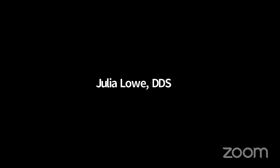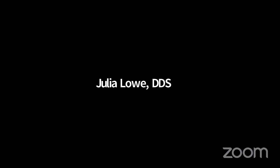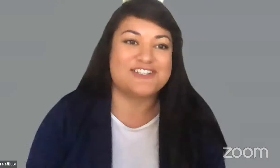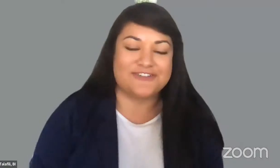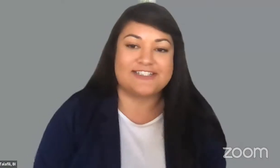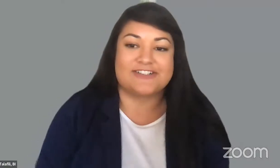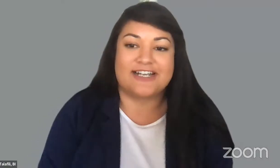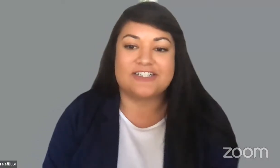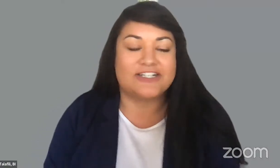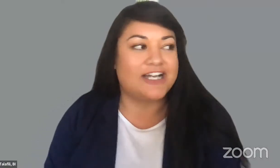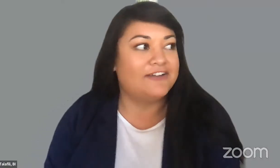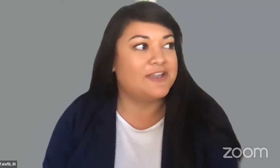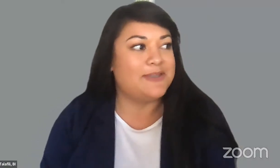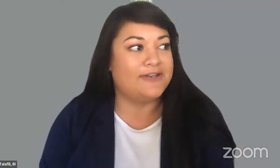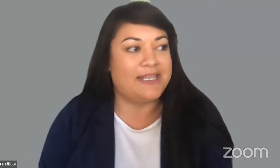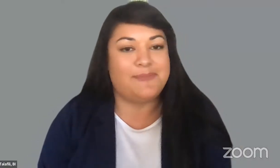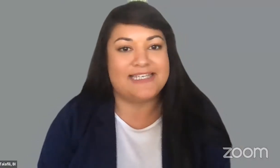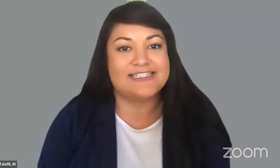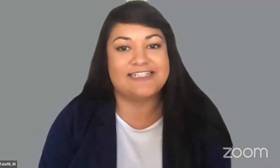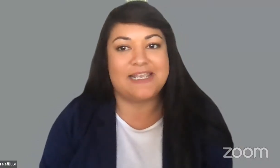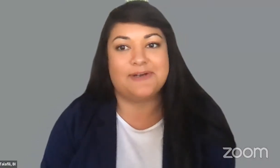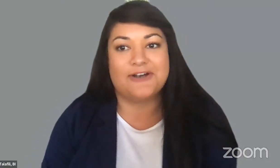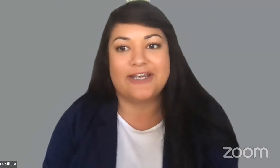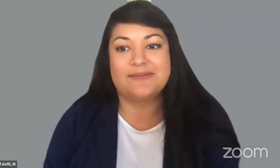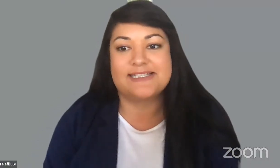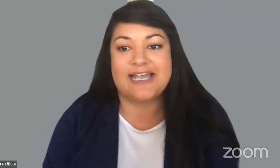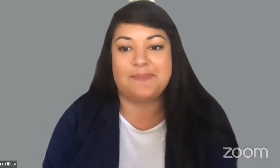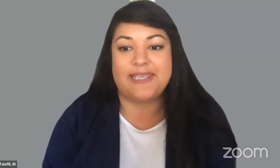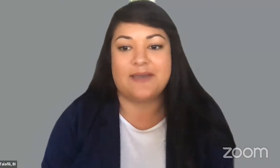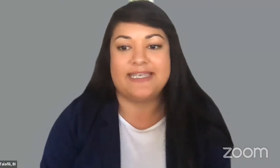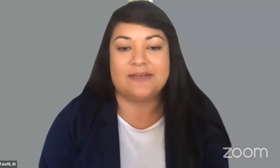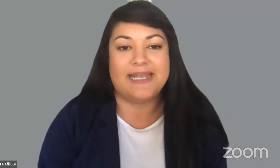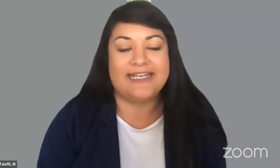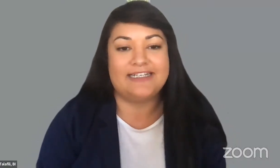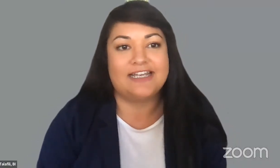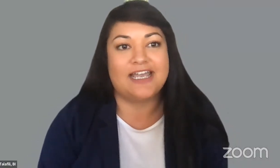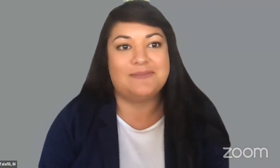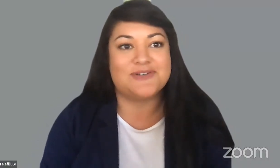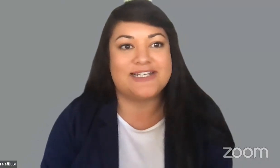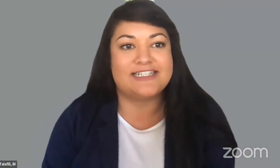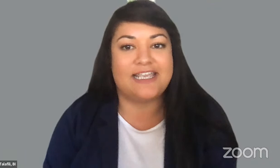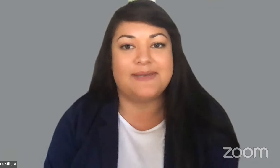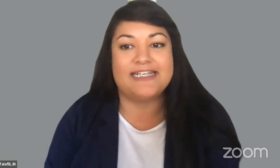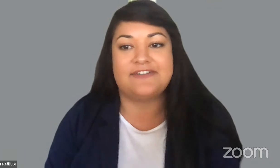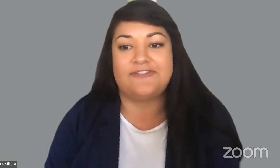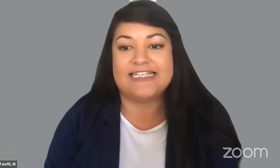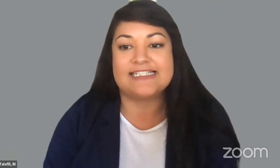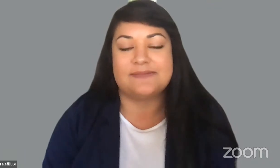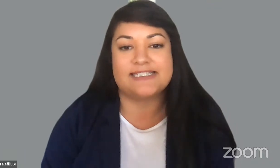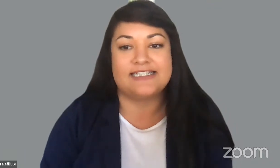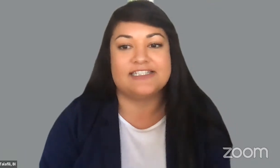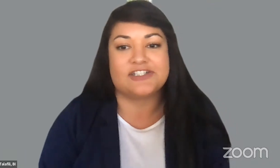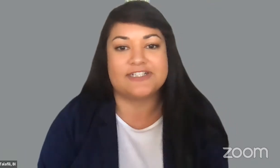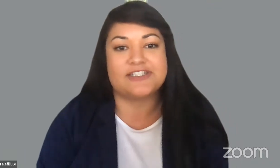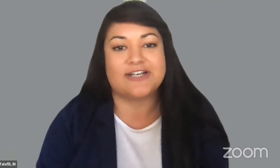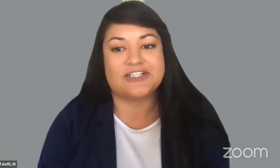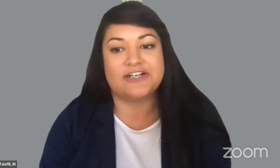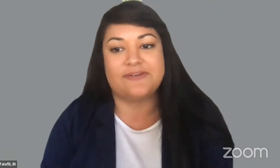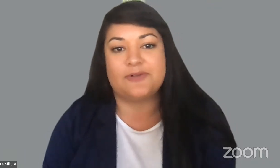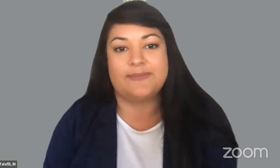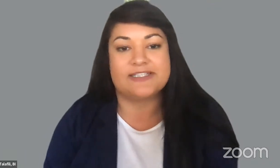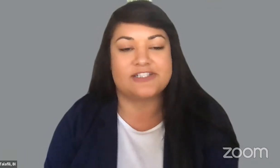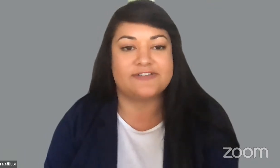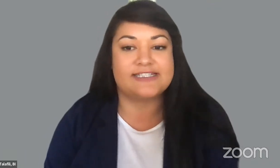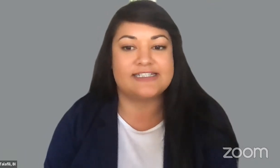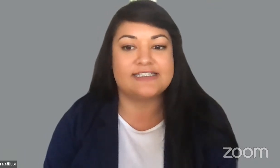Talofili. I'm the Service Director of Community Based Day Programs at Becoming Independent. I'm joined today by Tiffany Simpson, Service Director